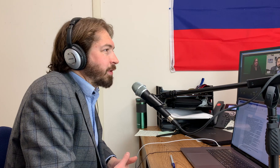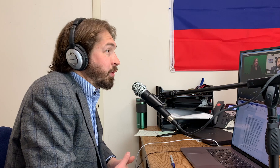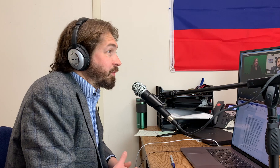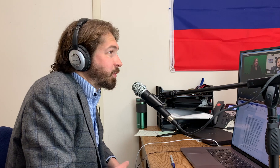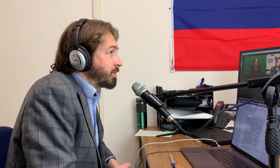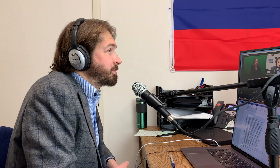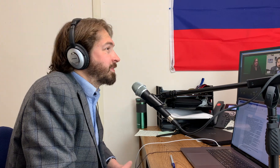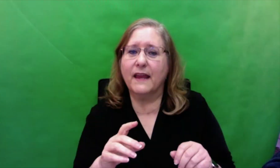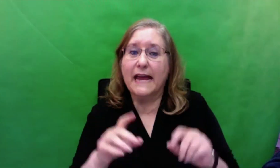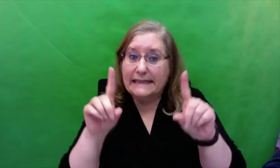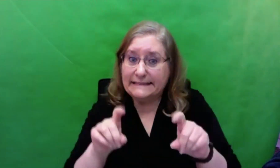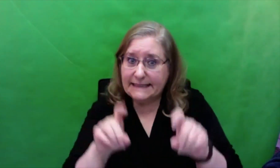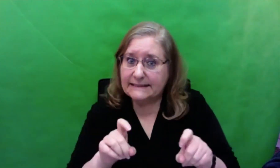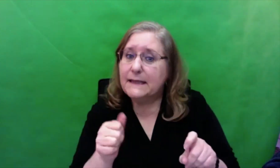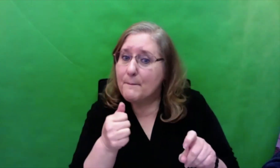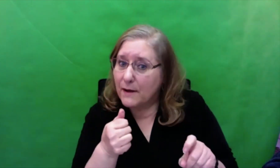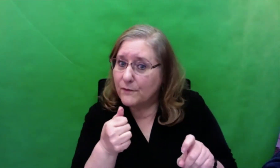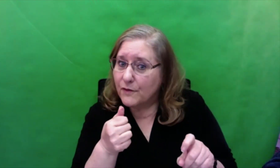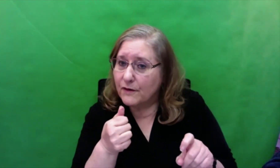Hello, everyone.